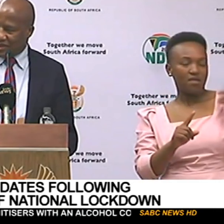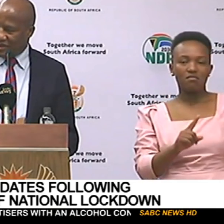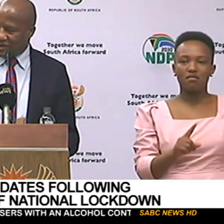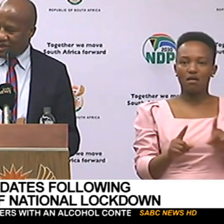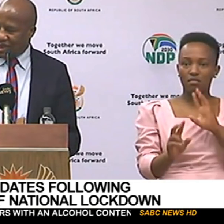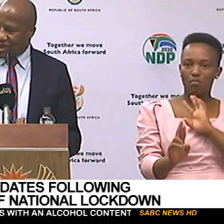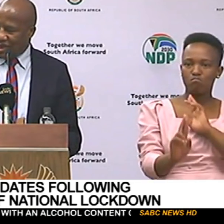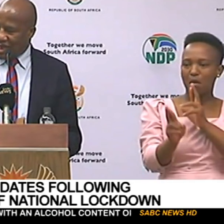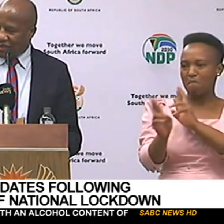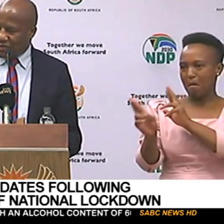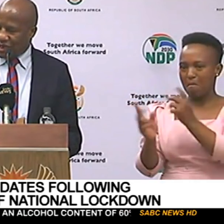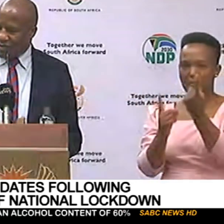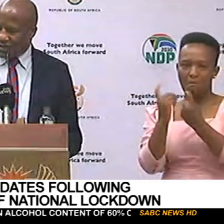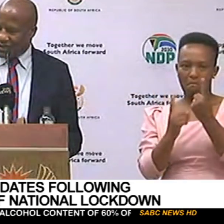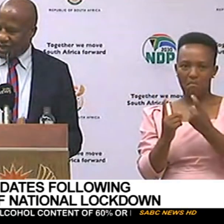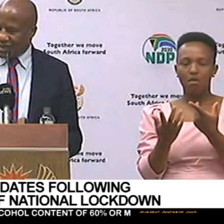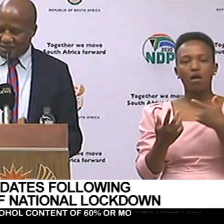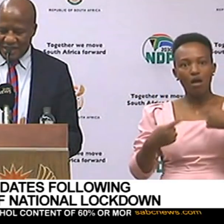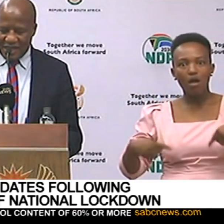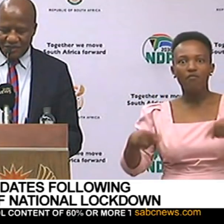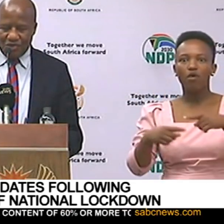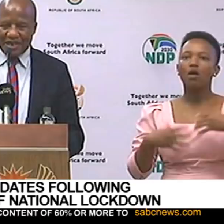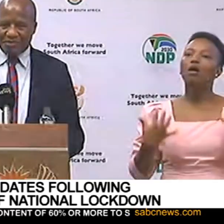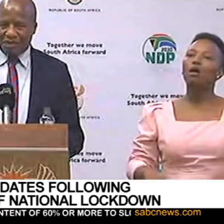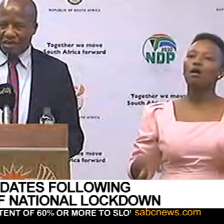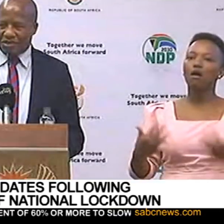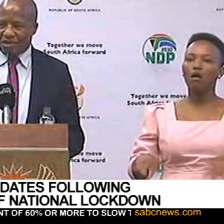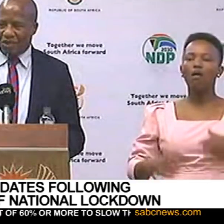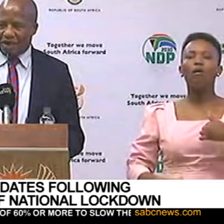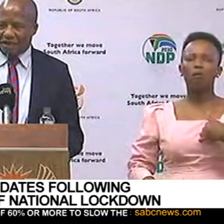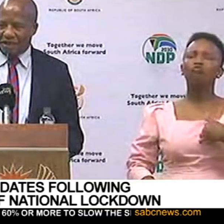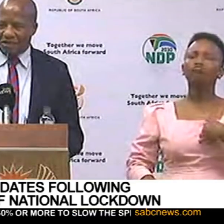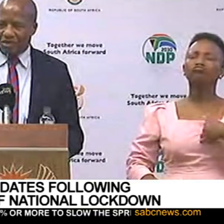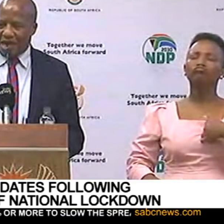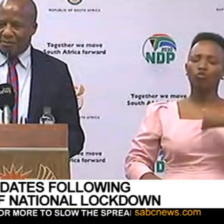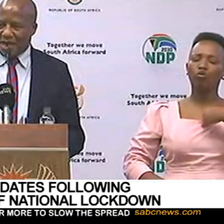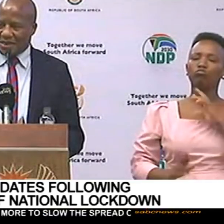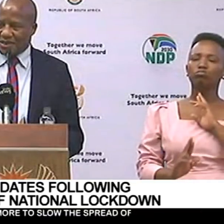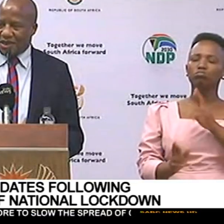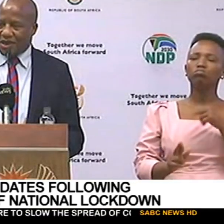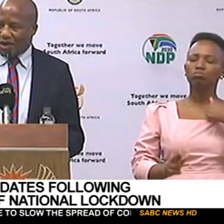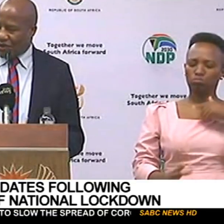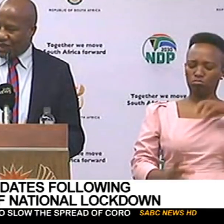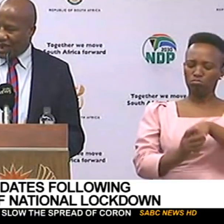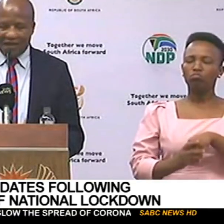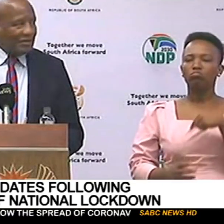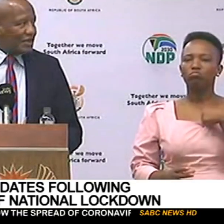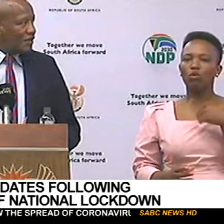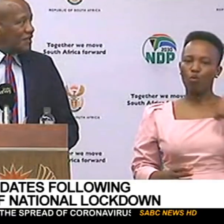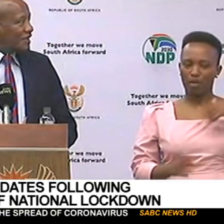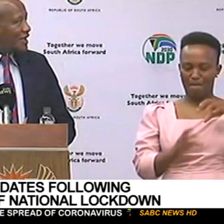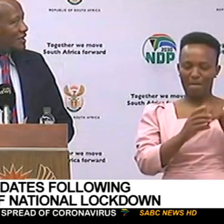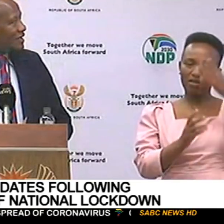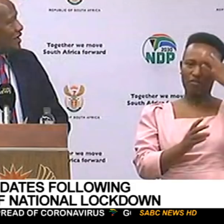to the questions, everybody must say that it's us who are responding to the questions who are part of the